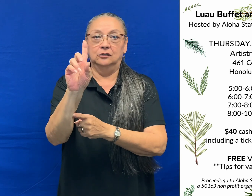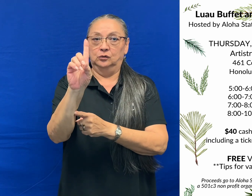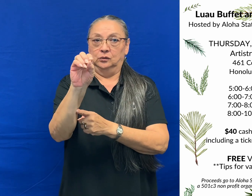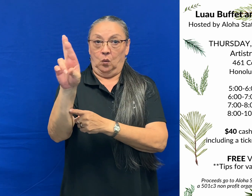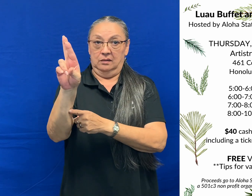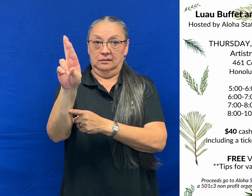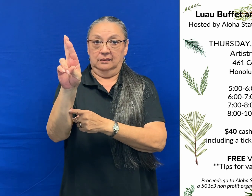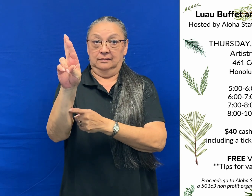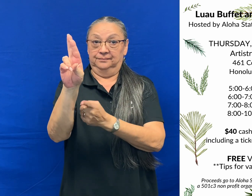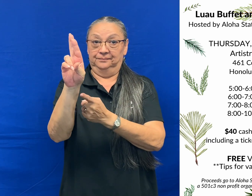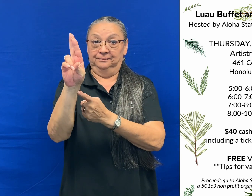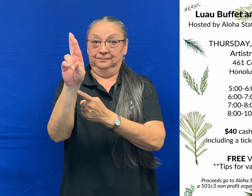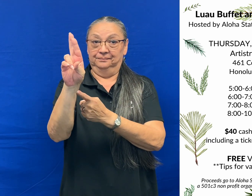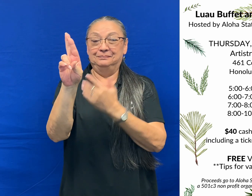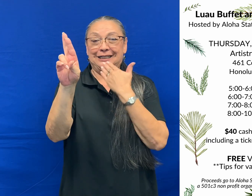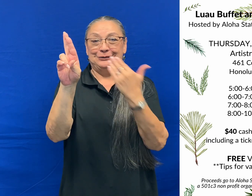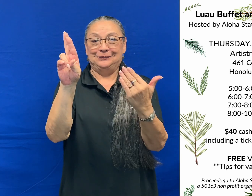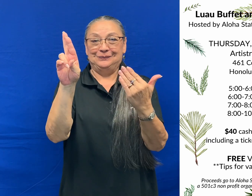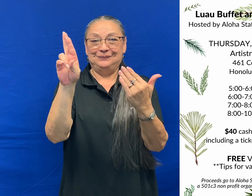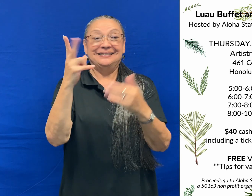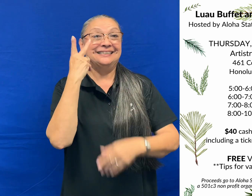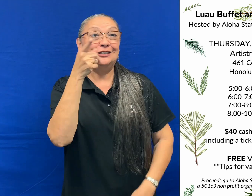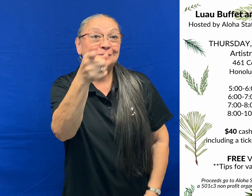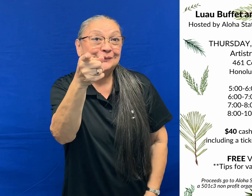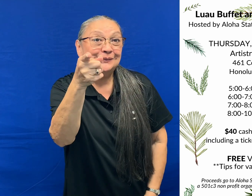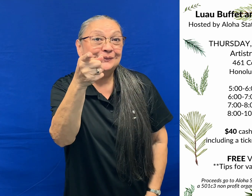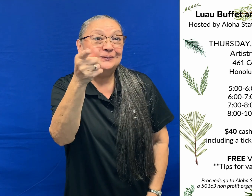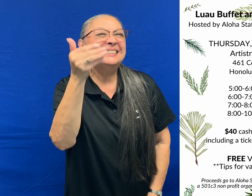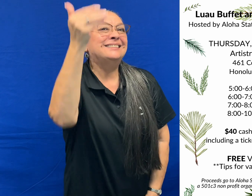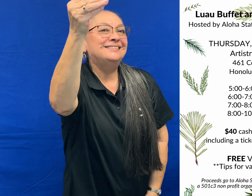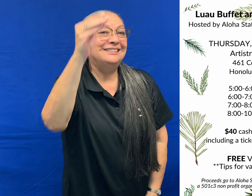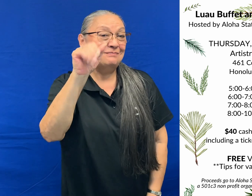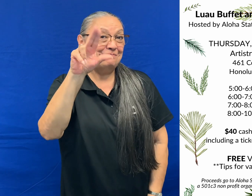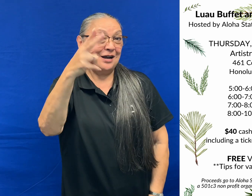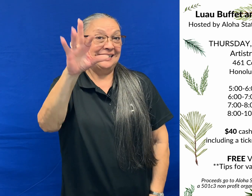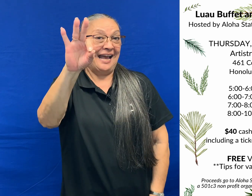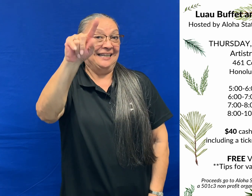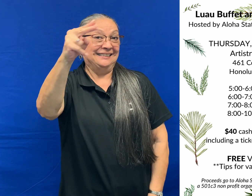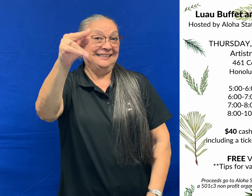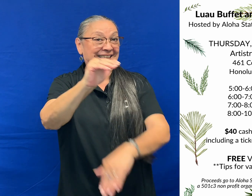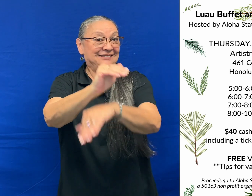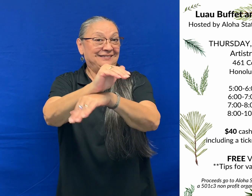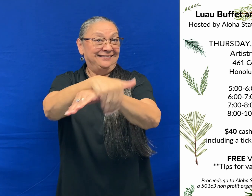at the door. Thank you. See you there on the evening of March 9th.